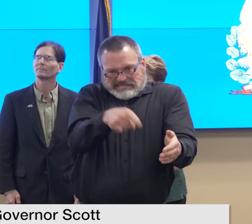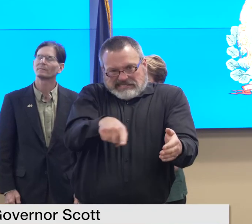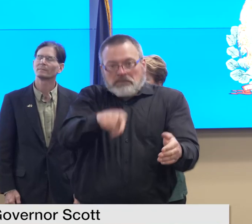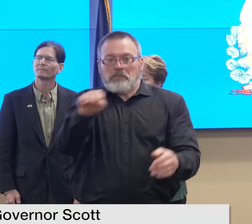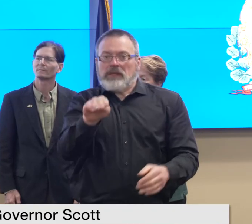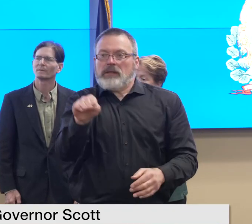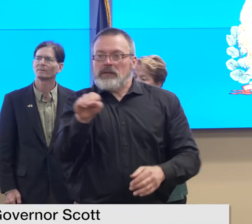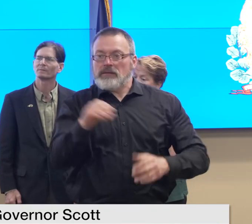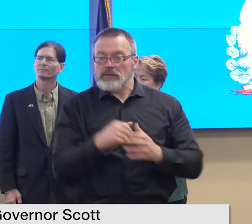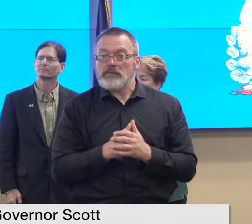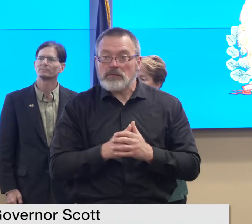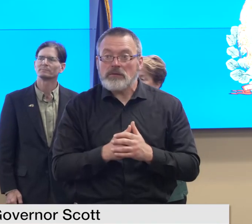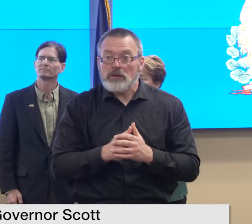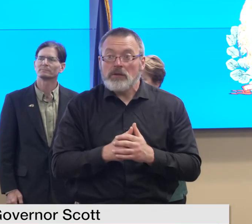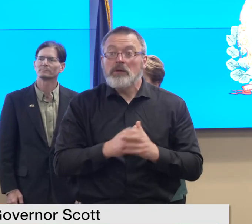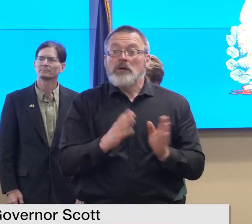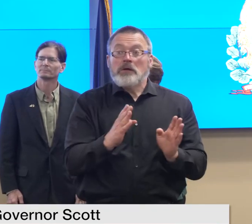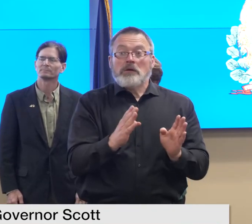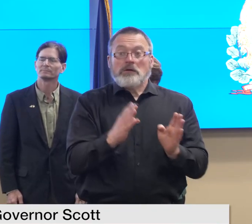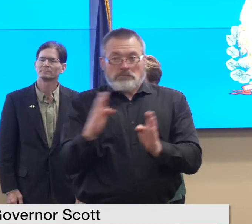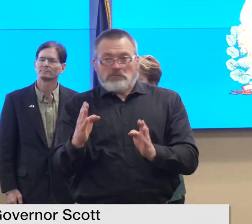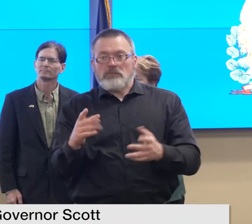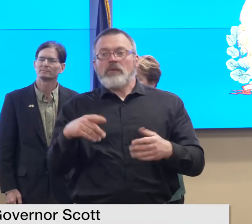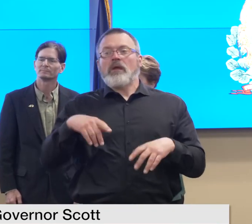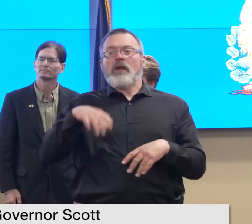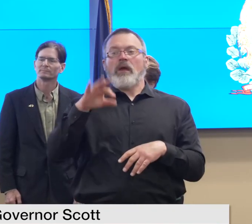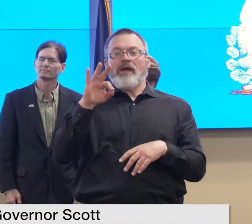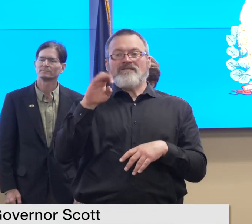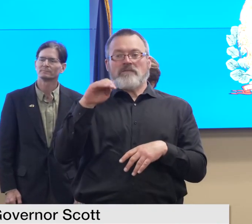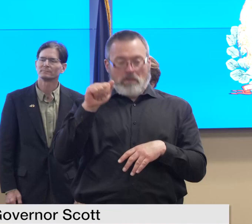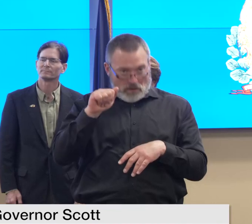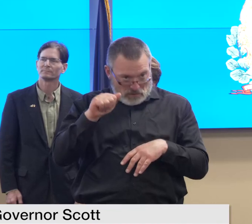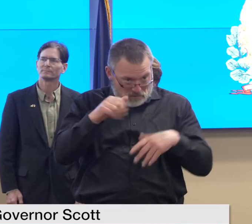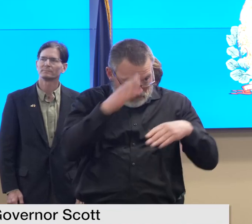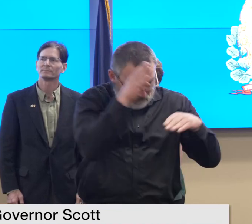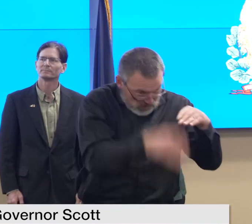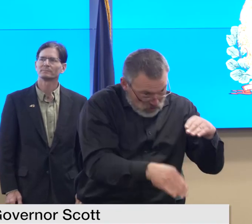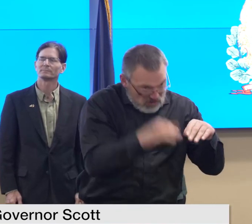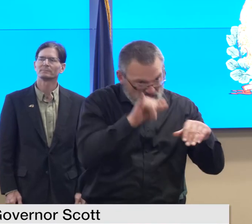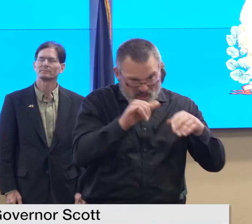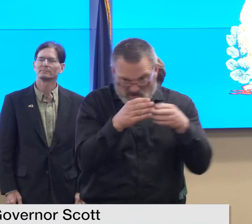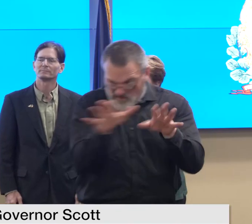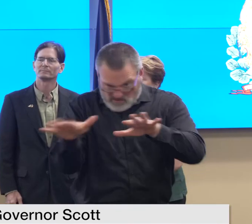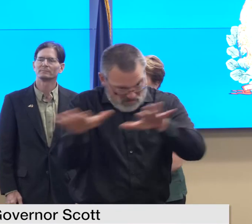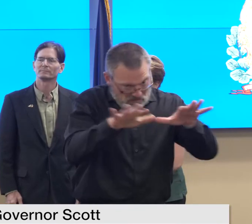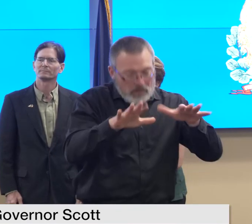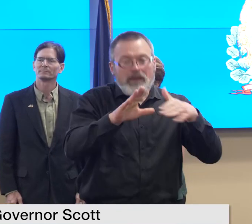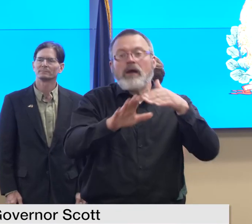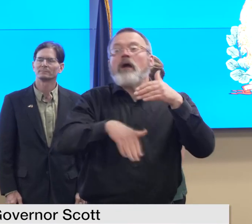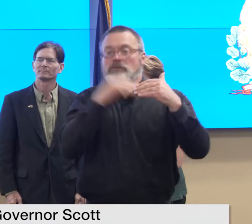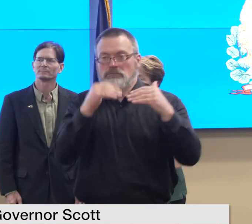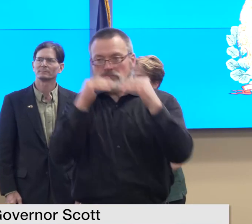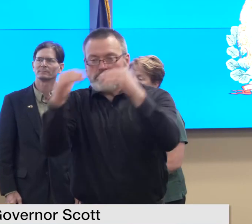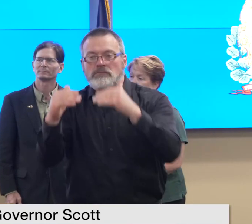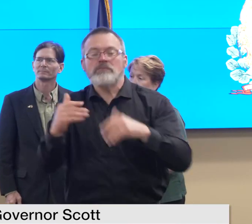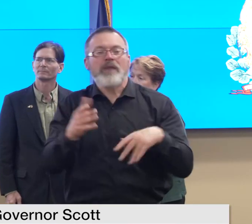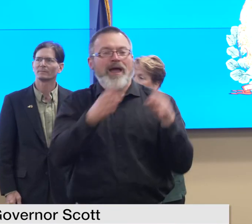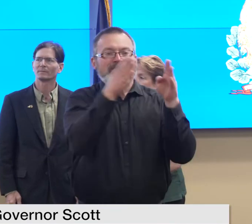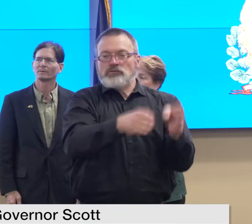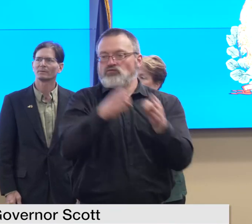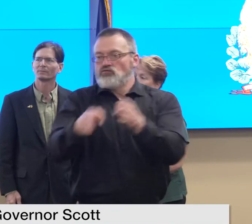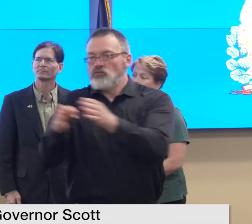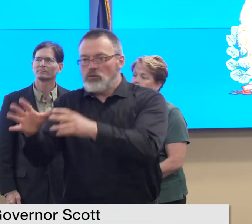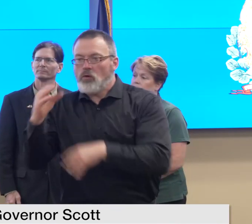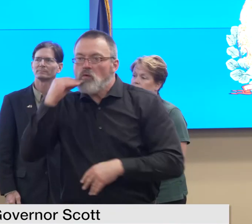FEMA will begin assessments on homes driveways and personal property to determine if we meet the threshold